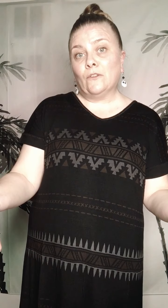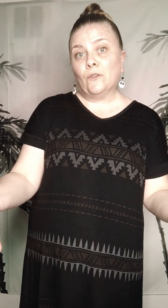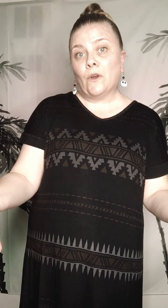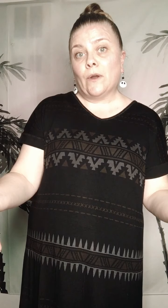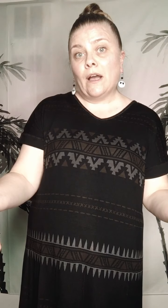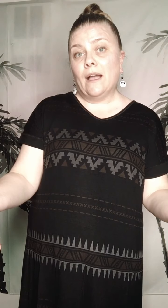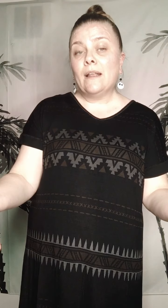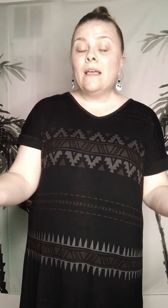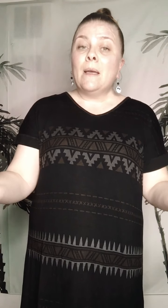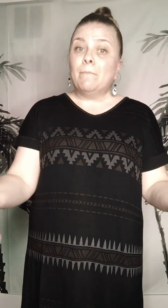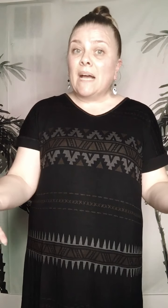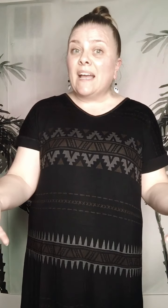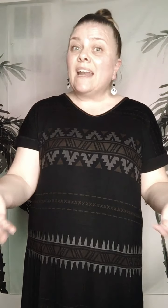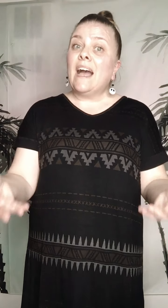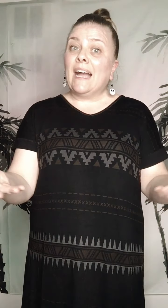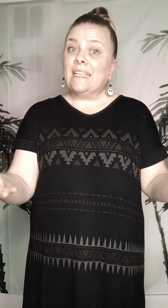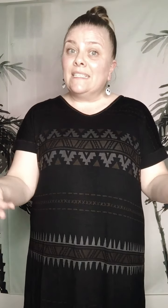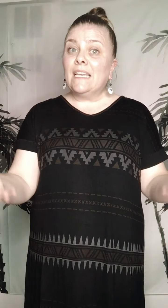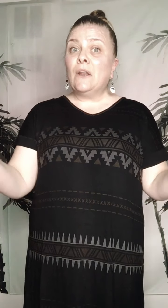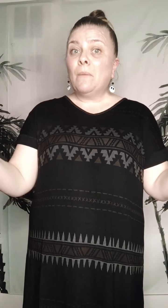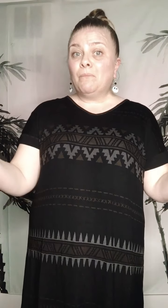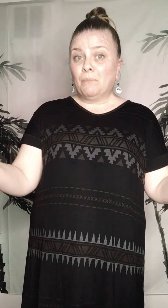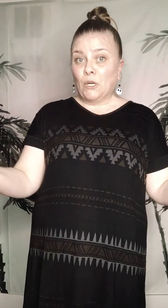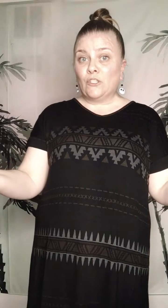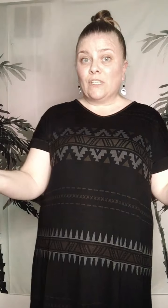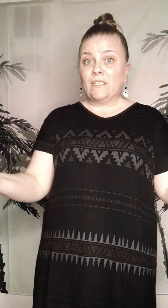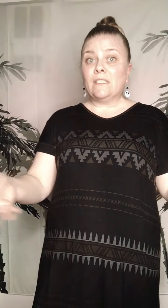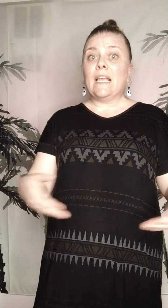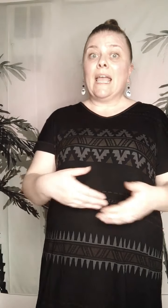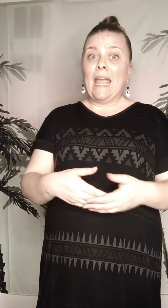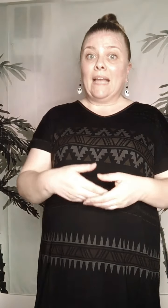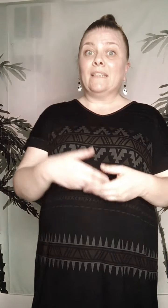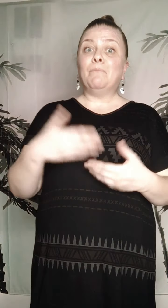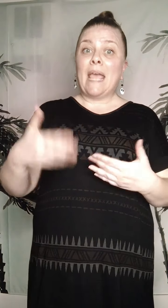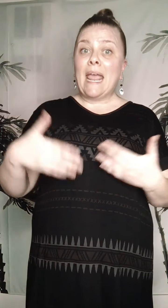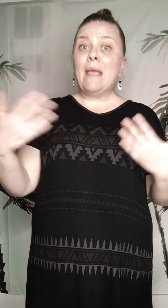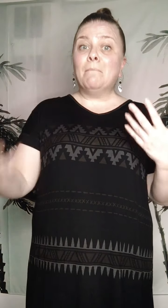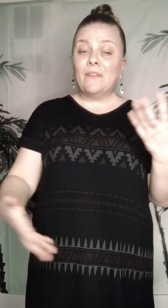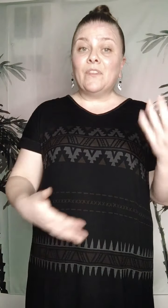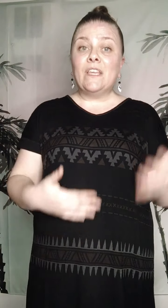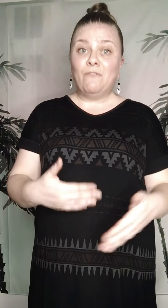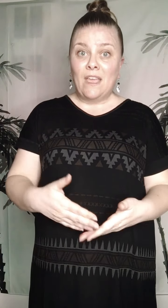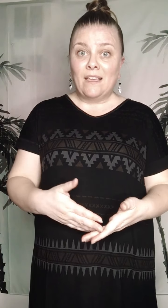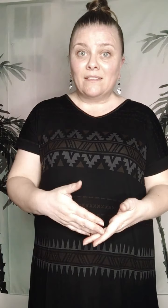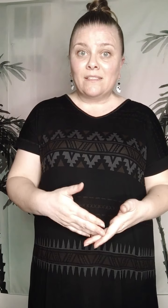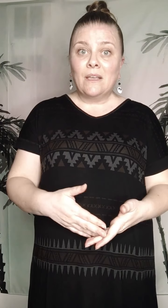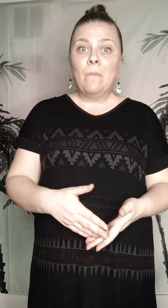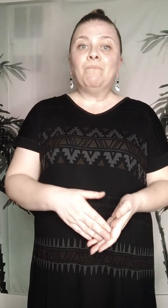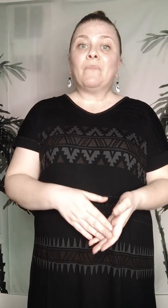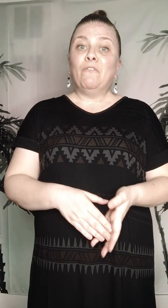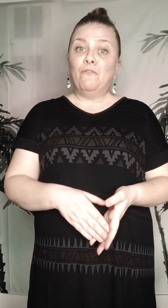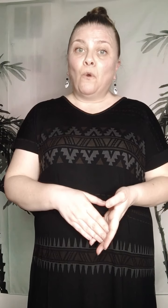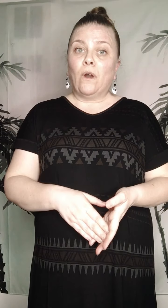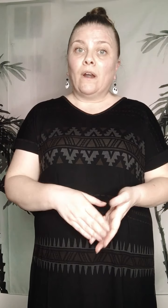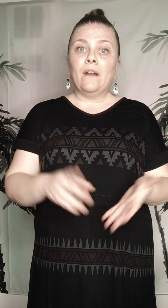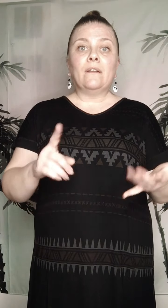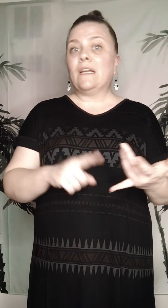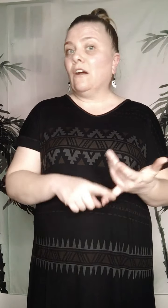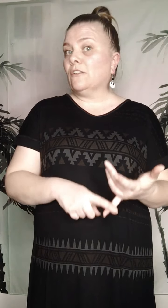LuLaRoe or not, but I did purchase and pay monthly fees for color